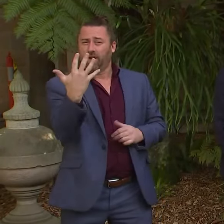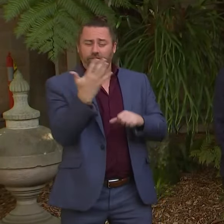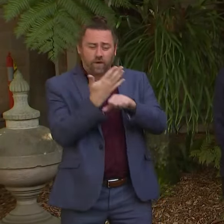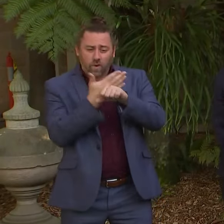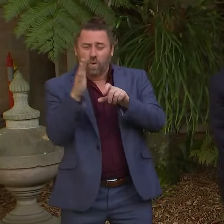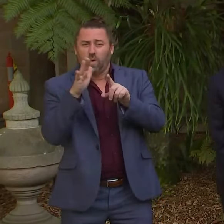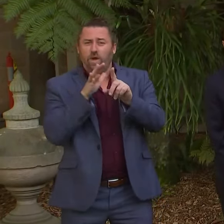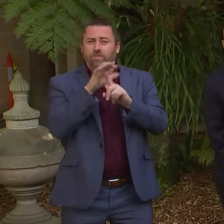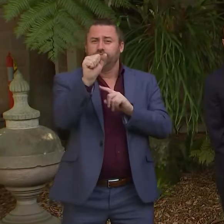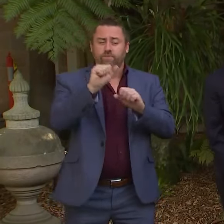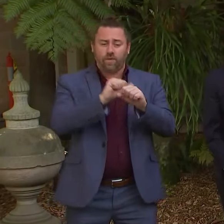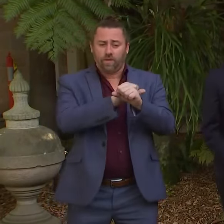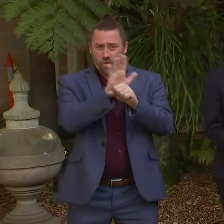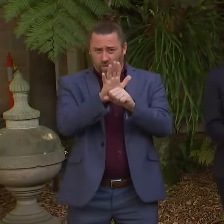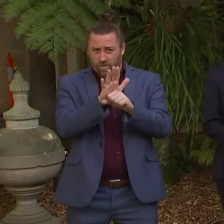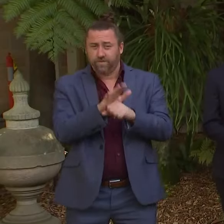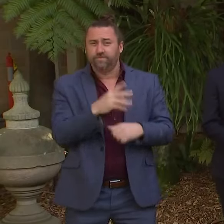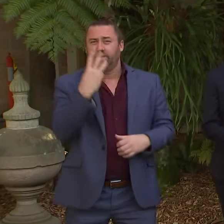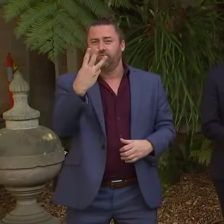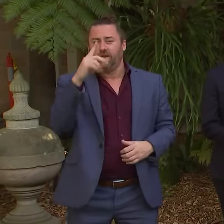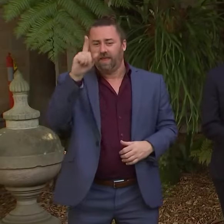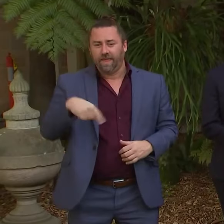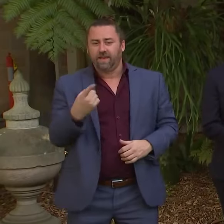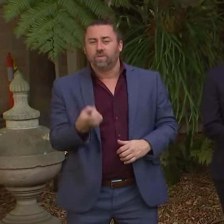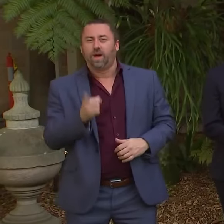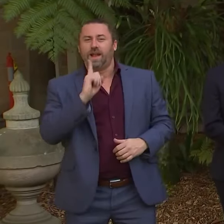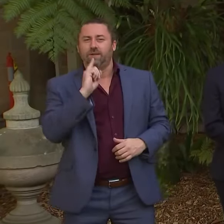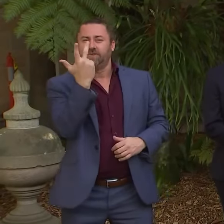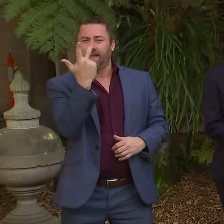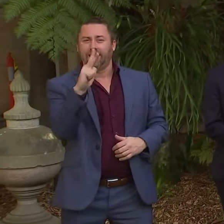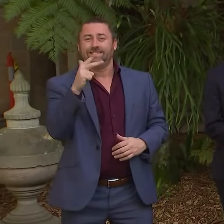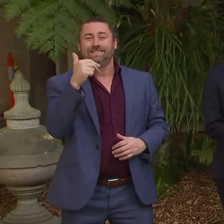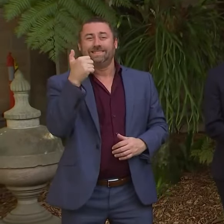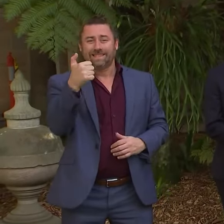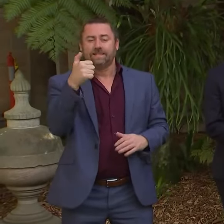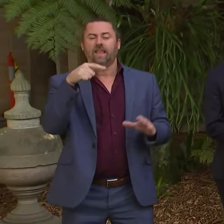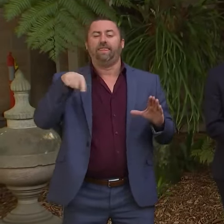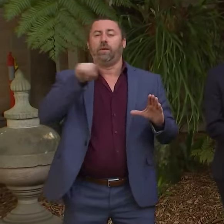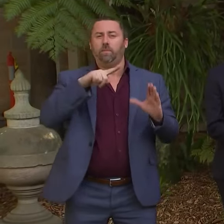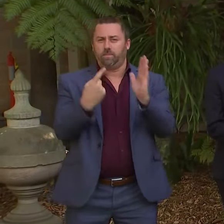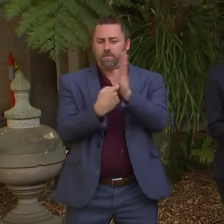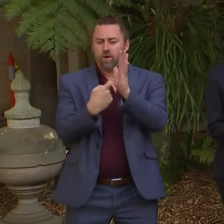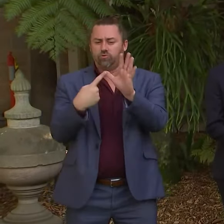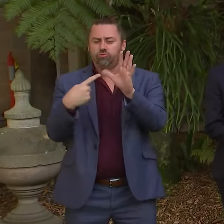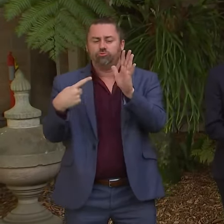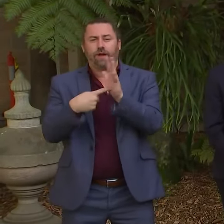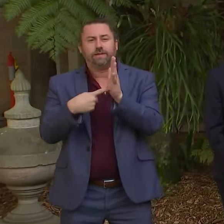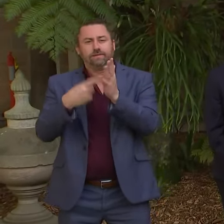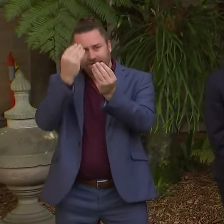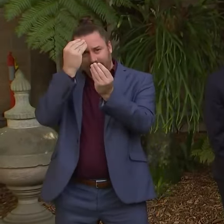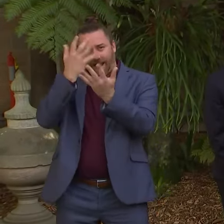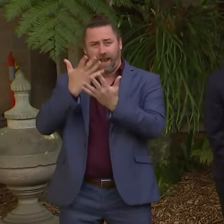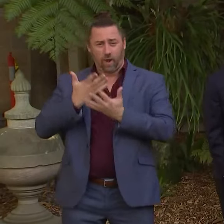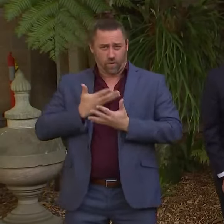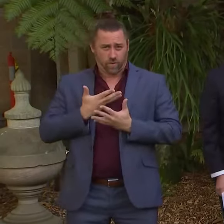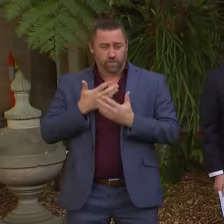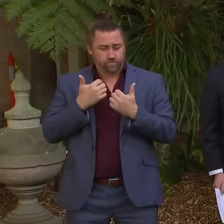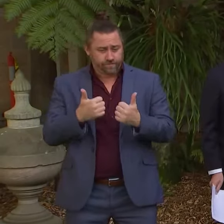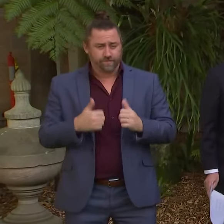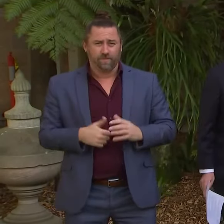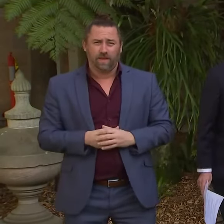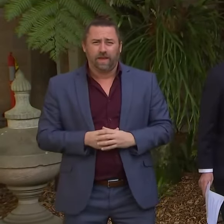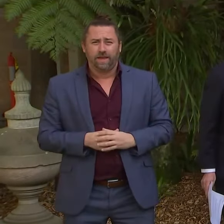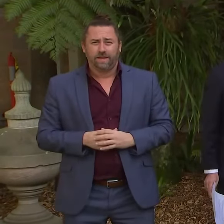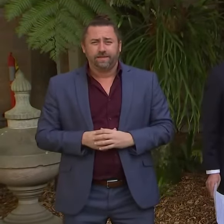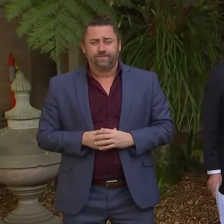cases reported with 3,186 of those being rapid antigen tests reports